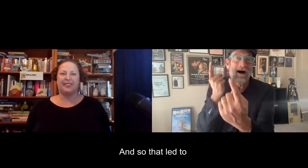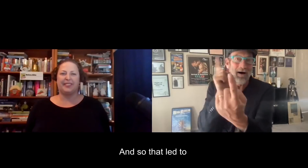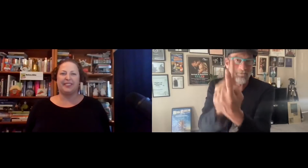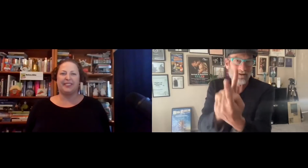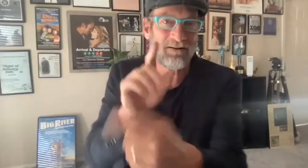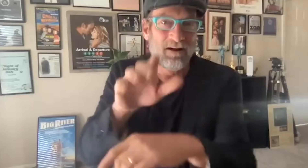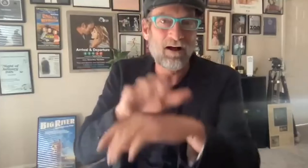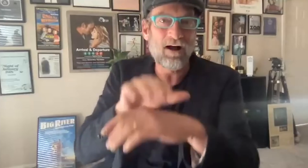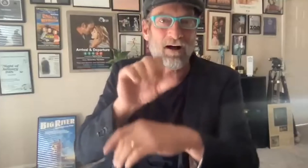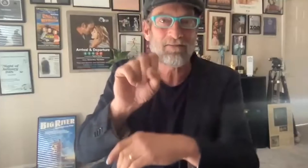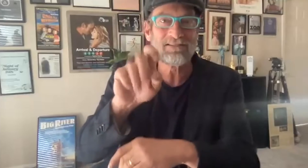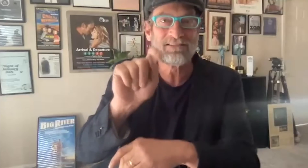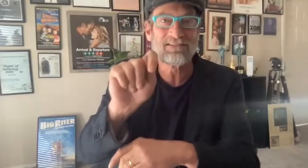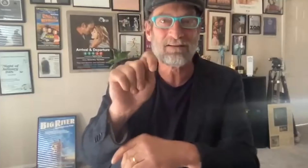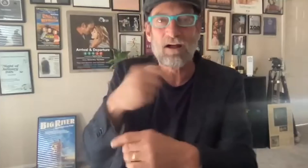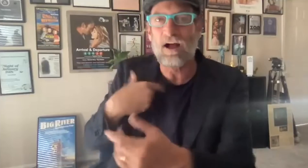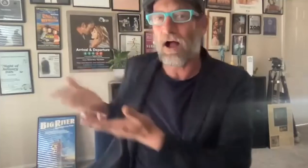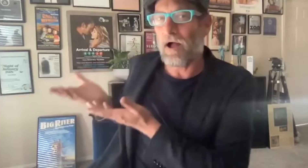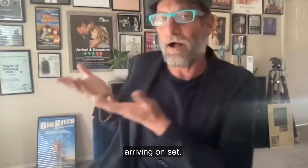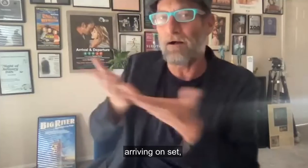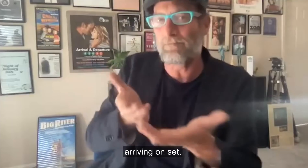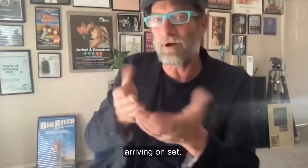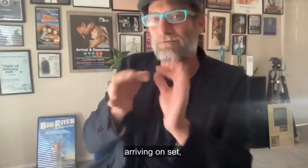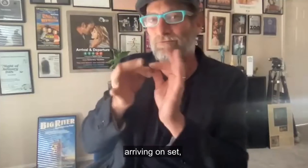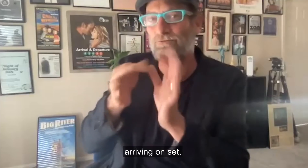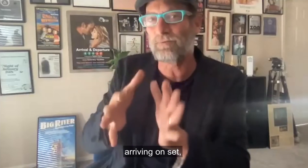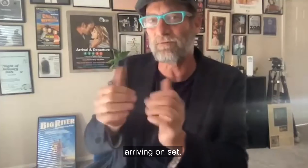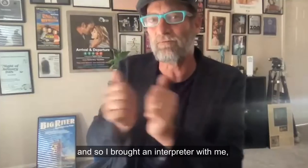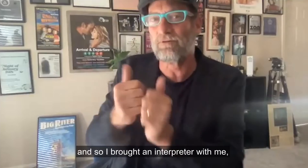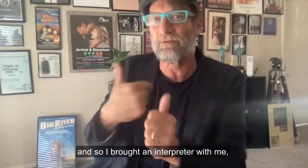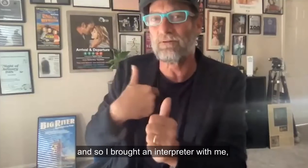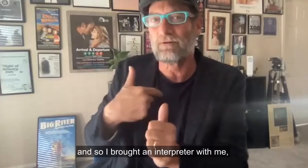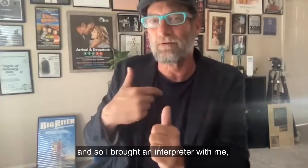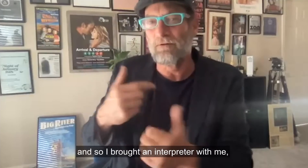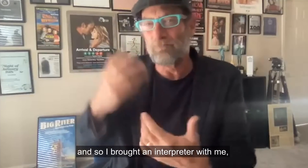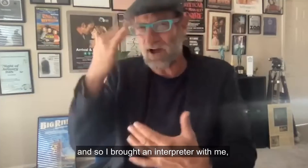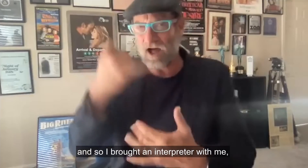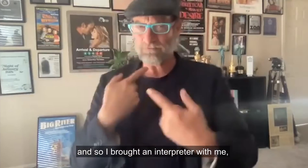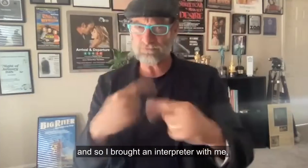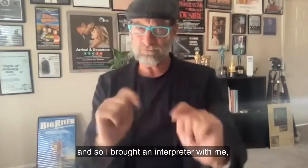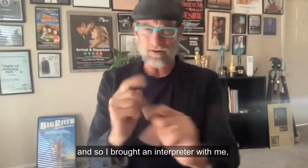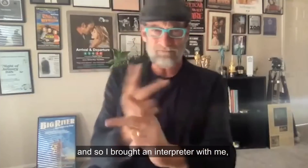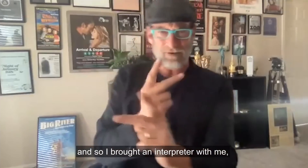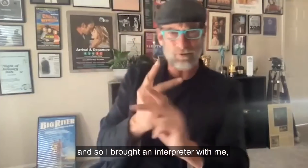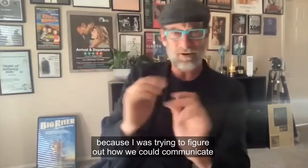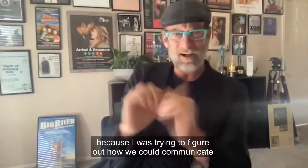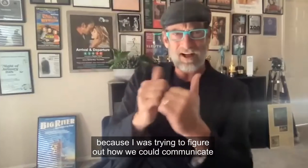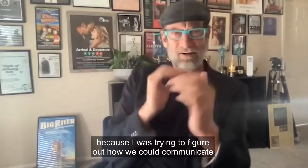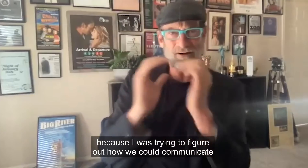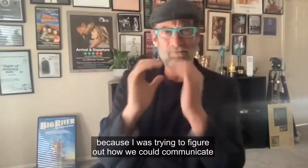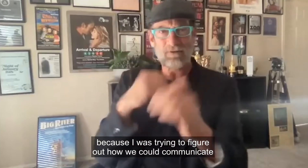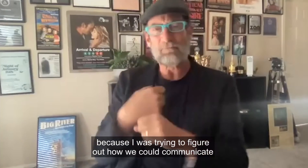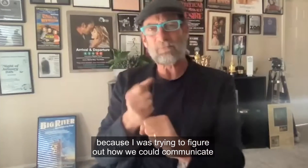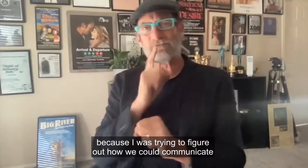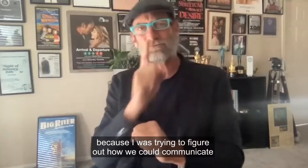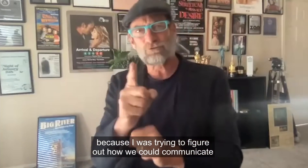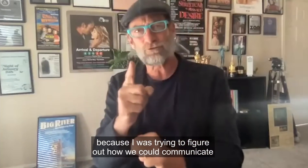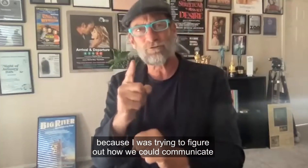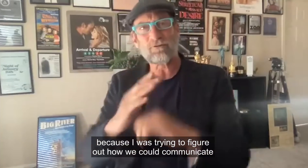arriving on set. And so I brought an interpreter with me because I was trying to figure out how we could